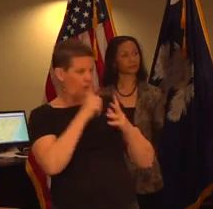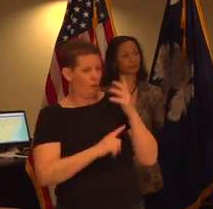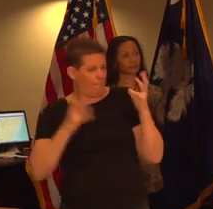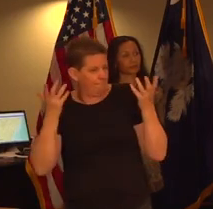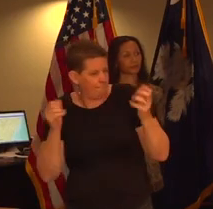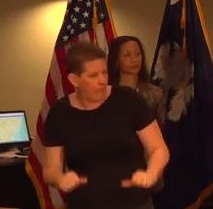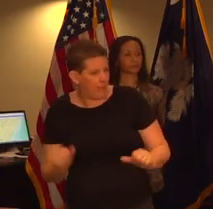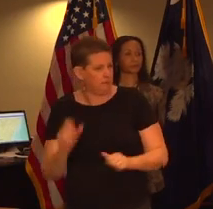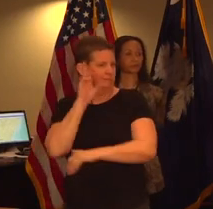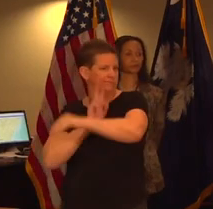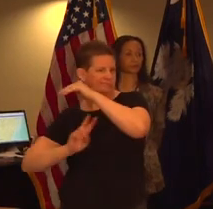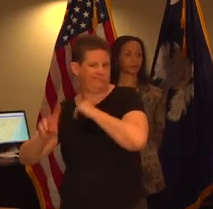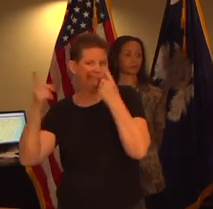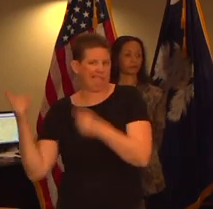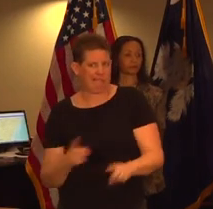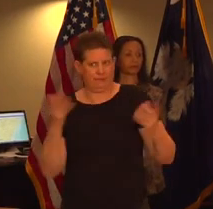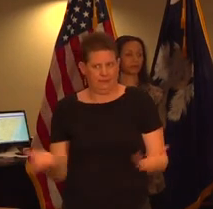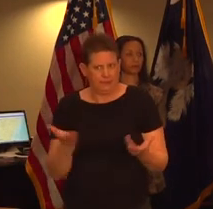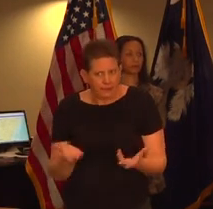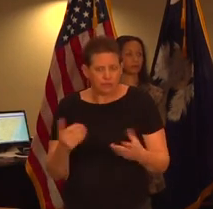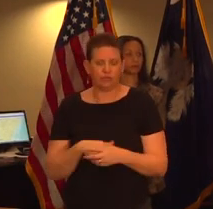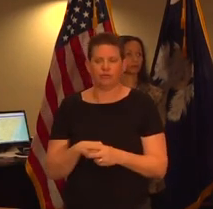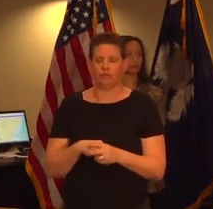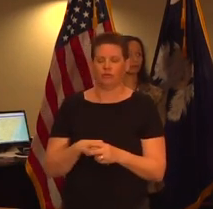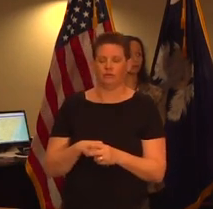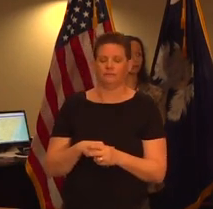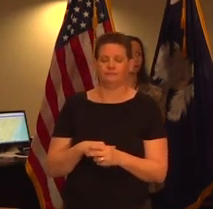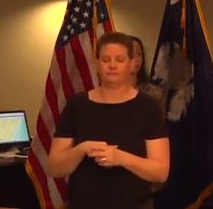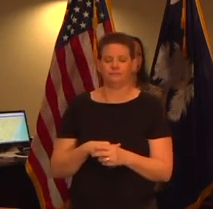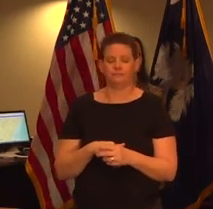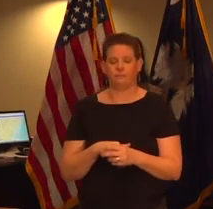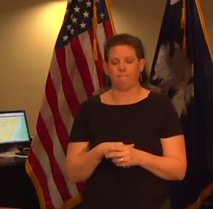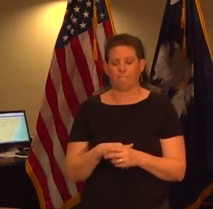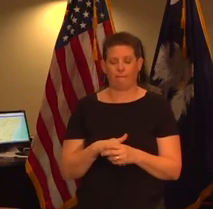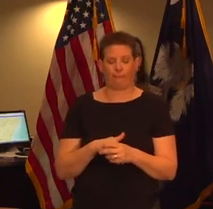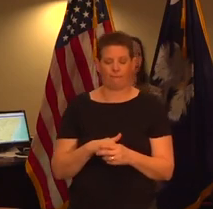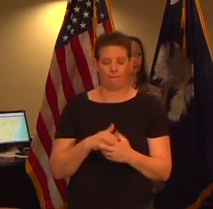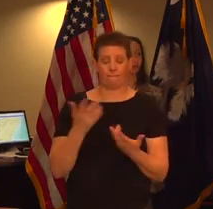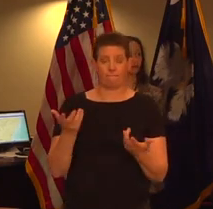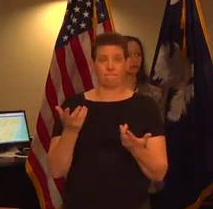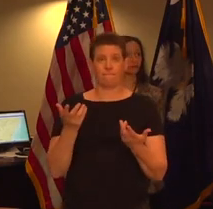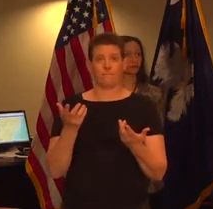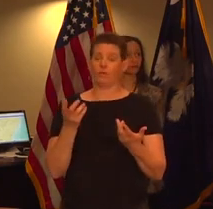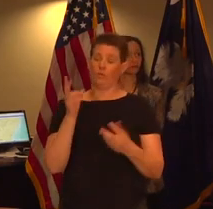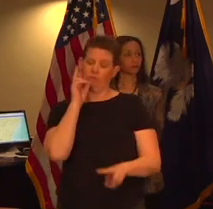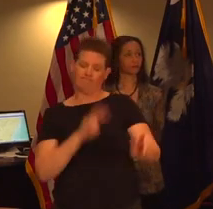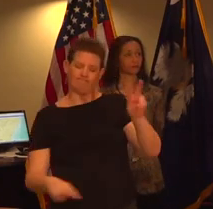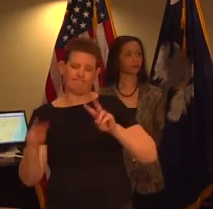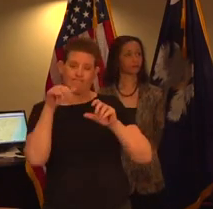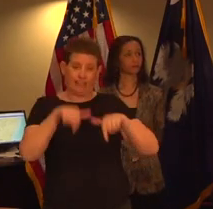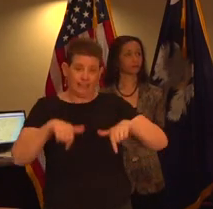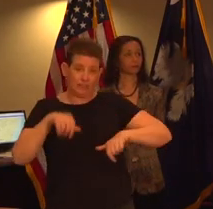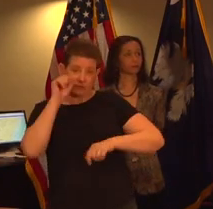positive cases here uh part of that is looking at a uh the age groups by county and stuff so